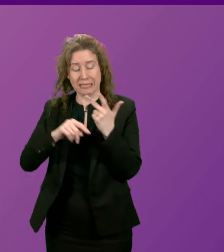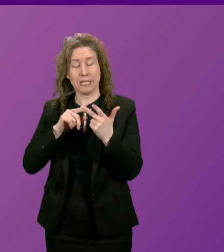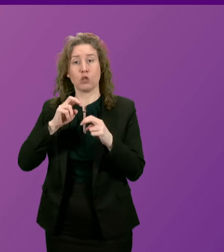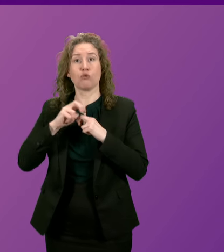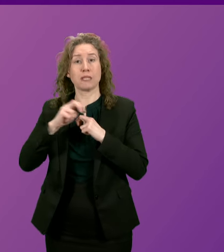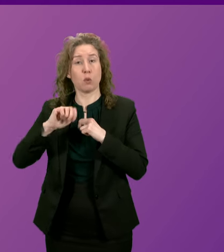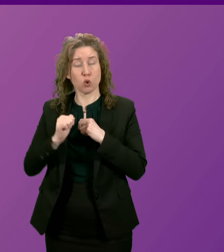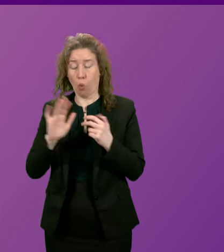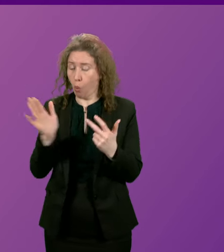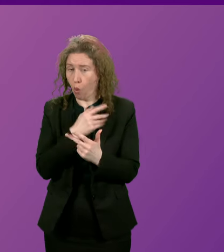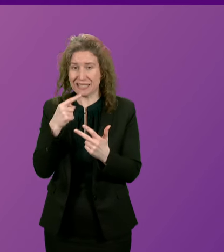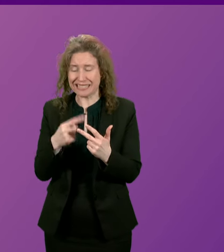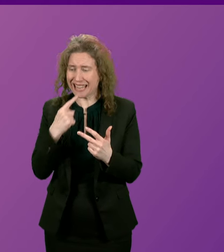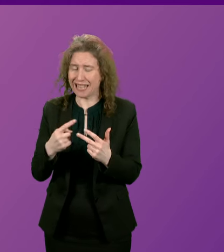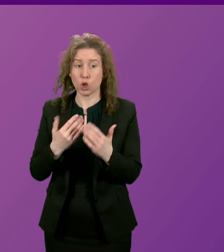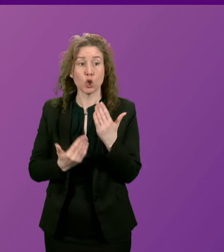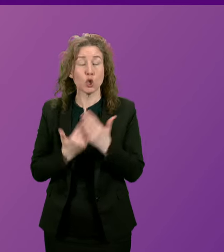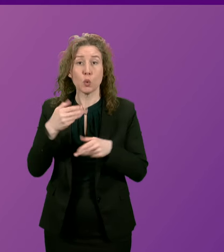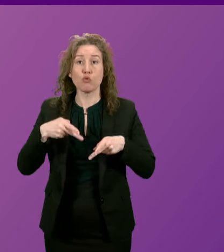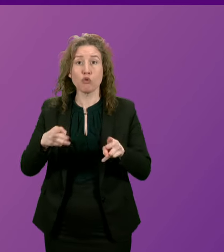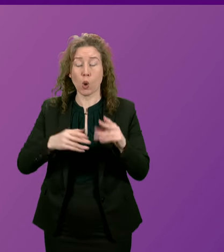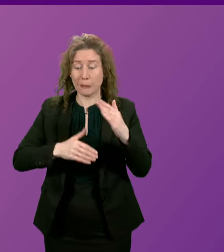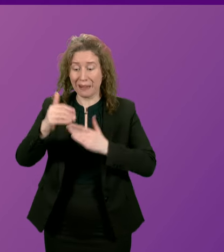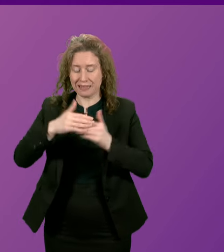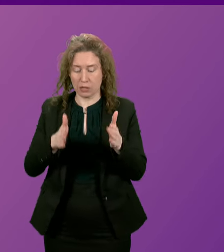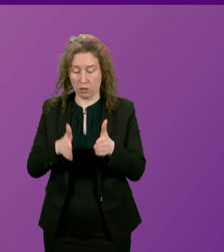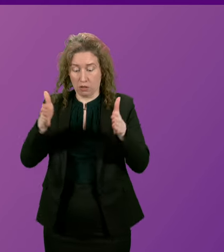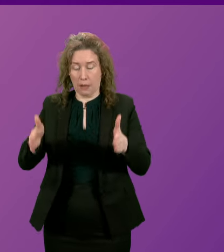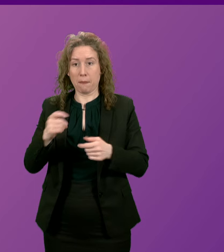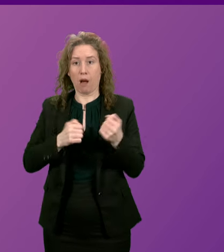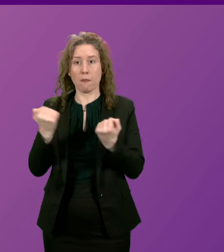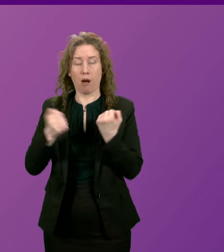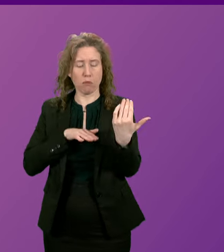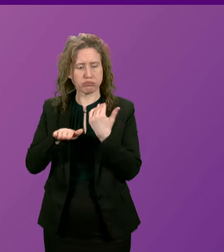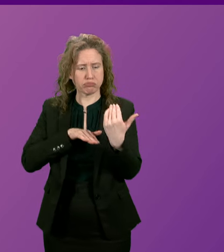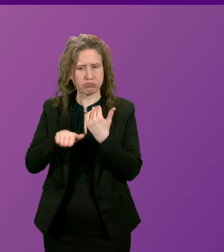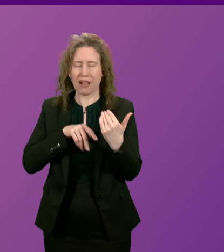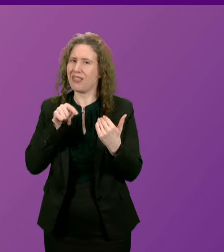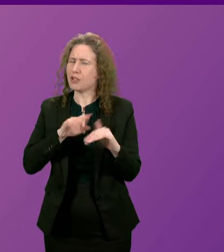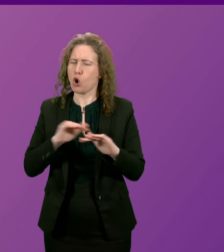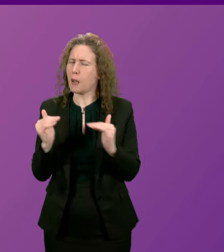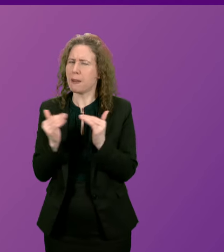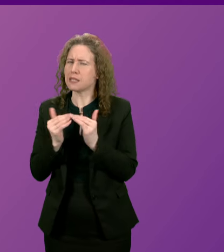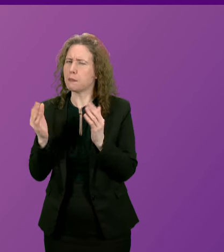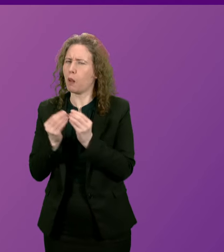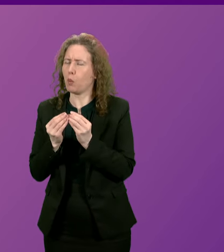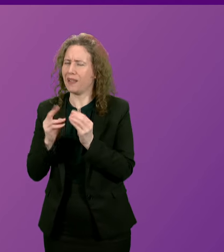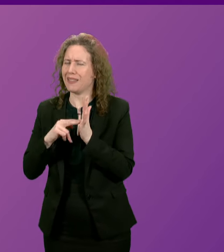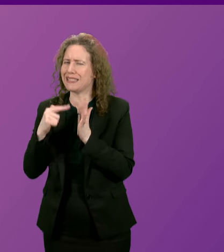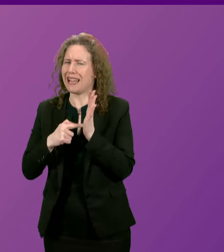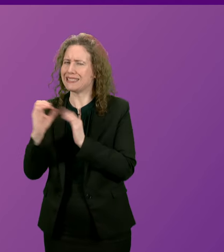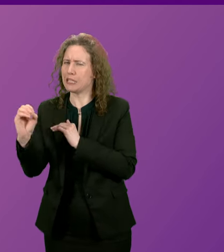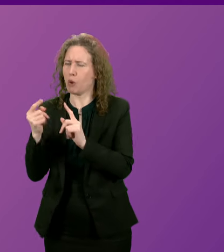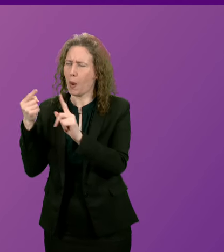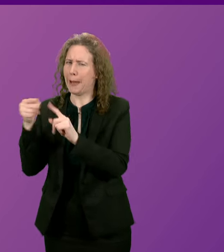all said new road building to increase capacity is not compatible with the drive to net zero.